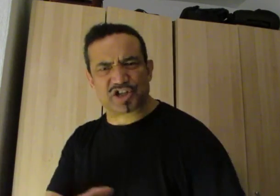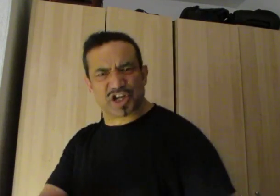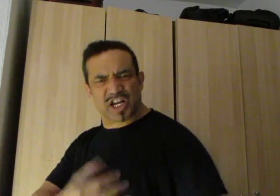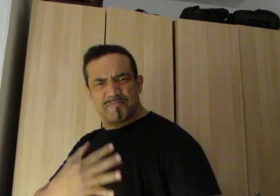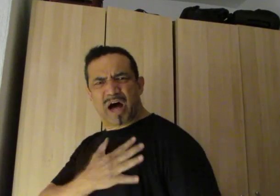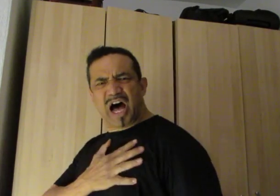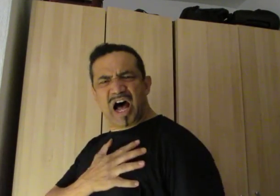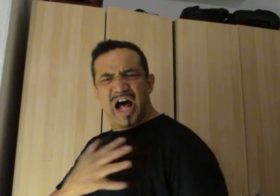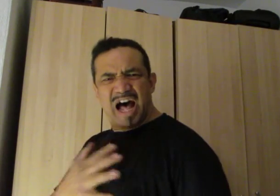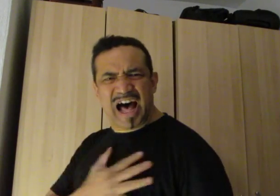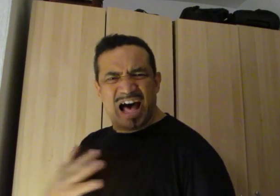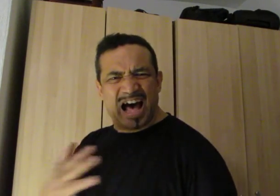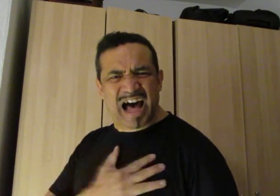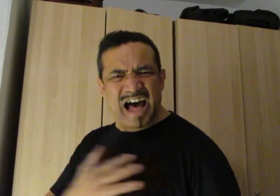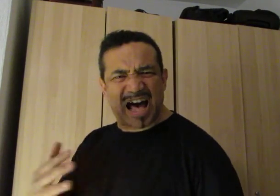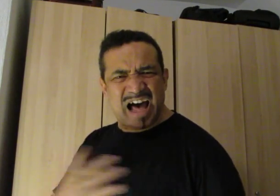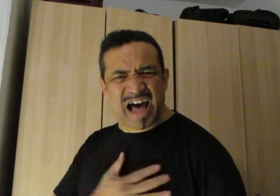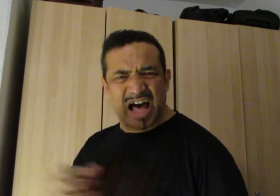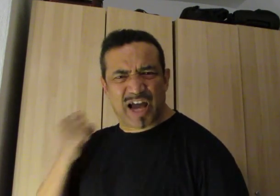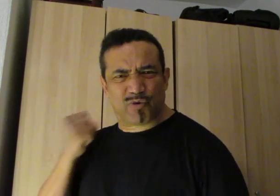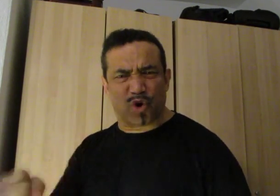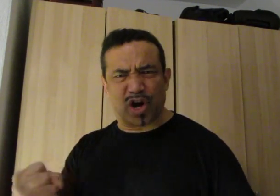did it my way